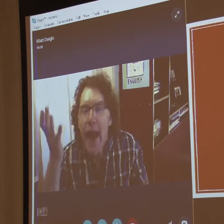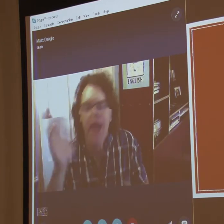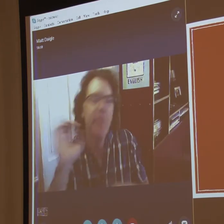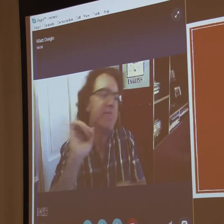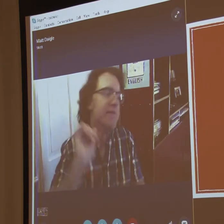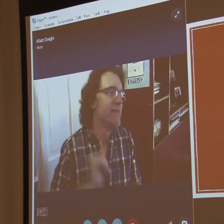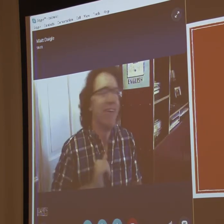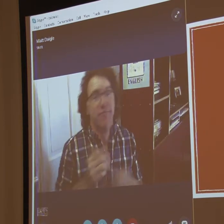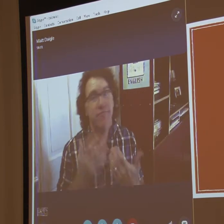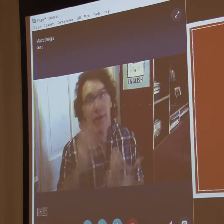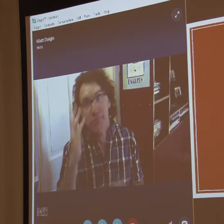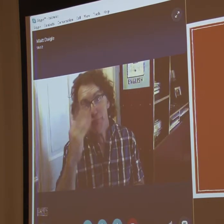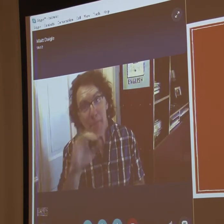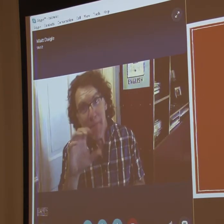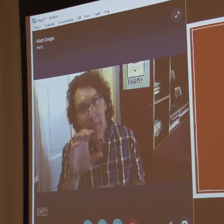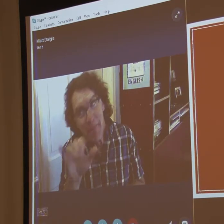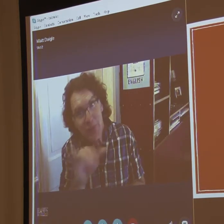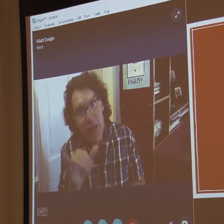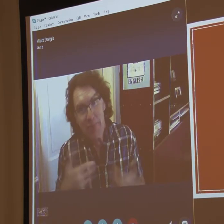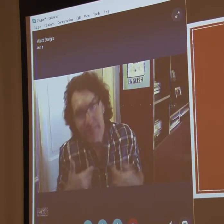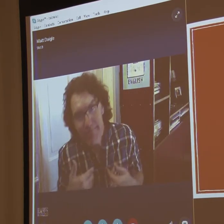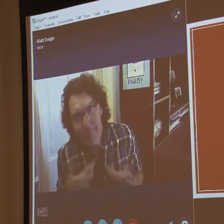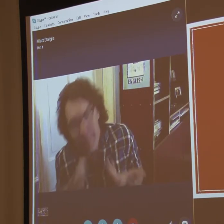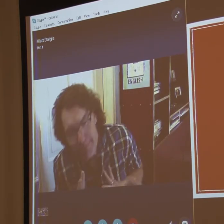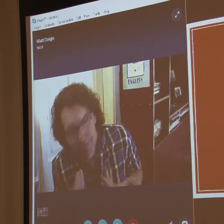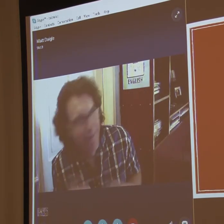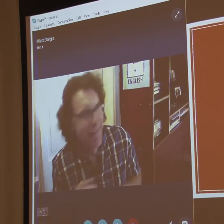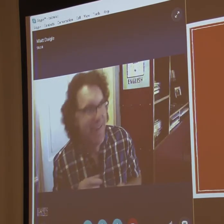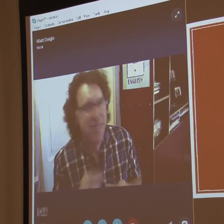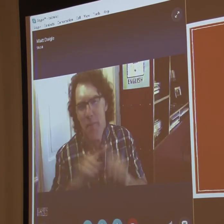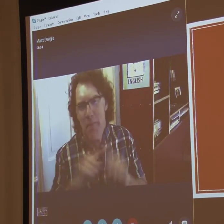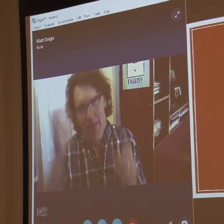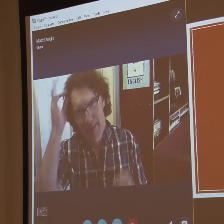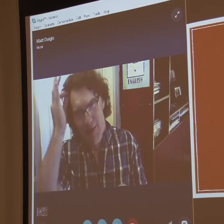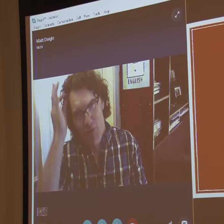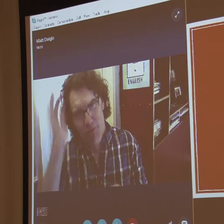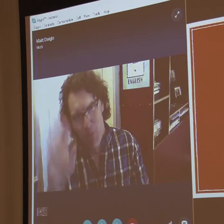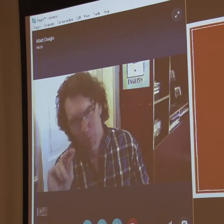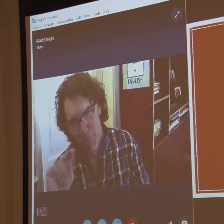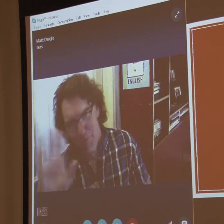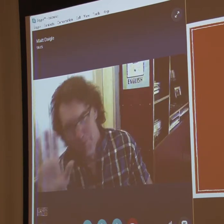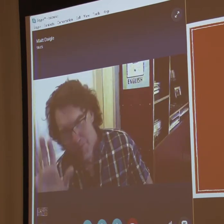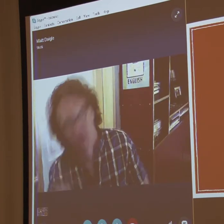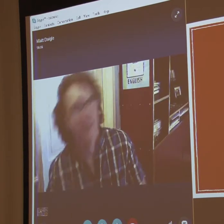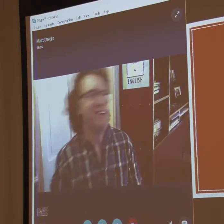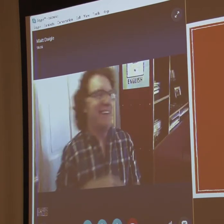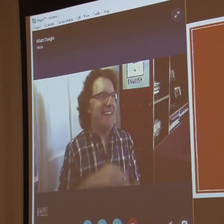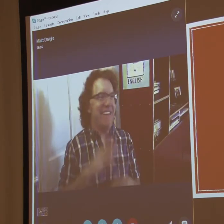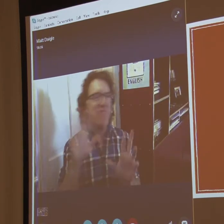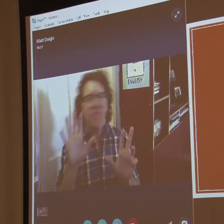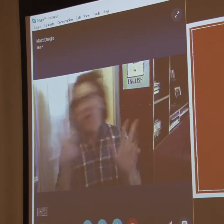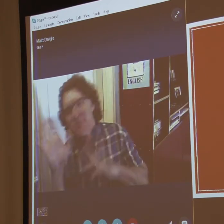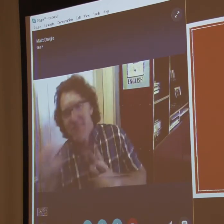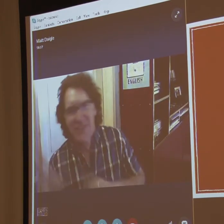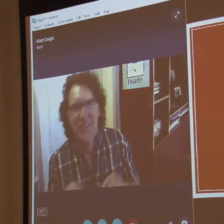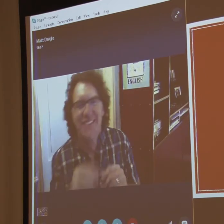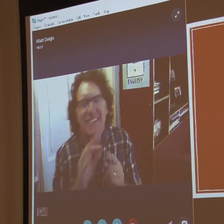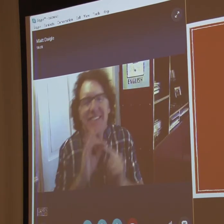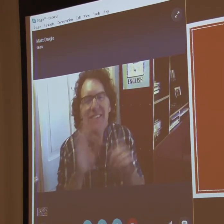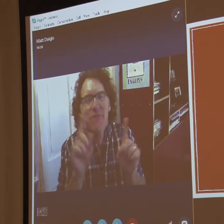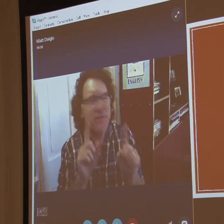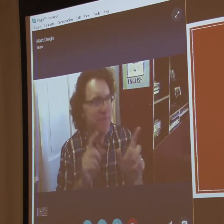passive, stay home dad. Pretty much like me. But my hair is different than his.